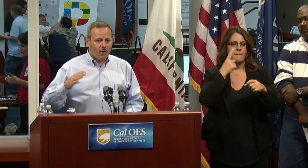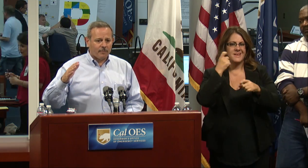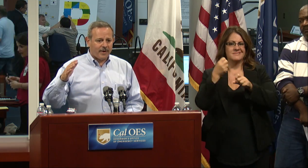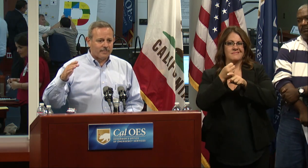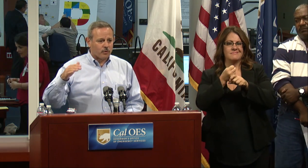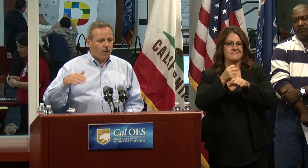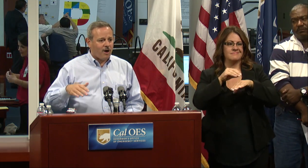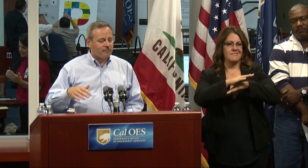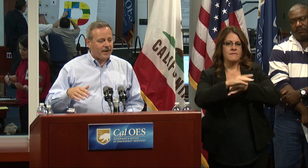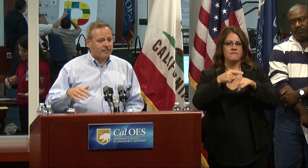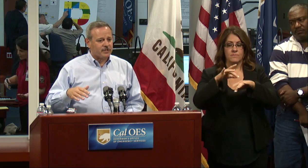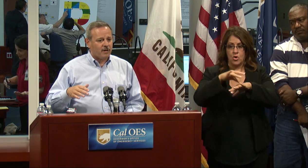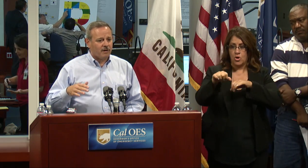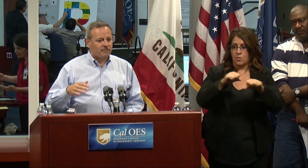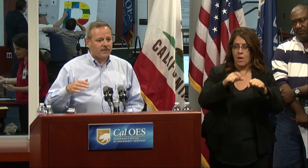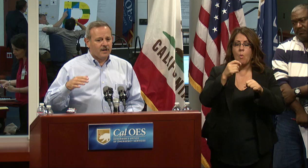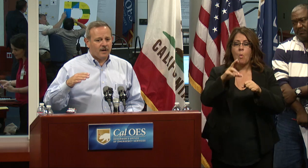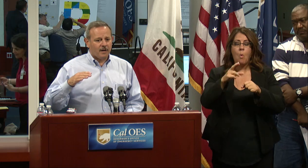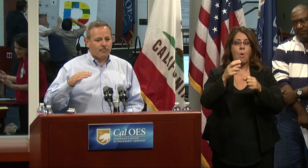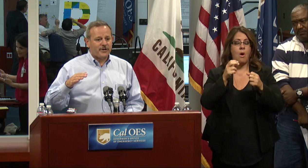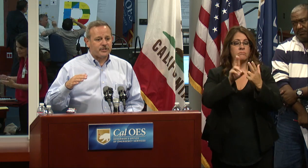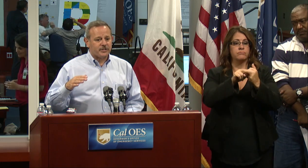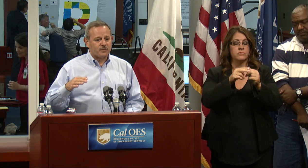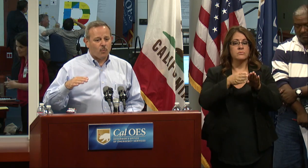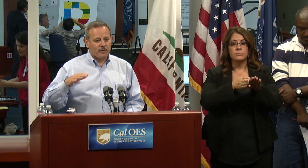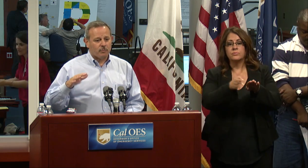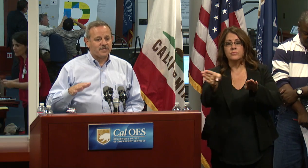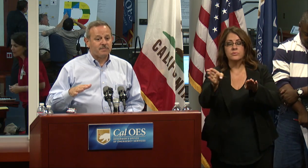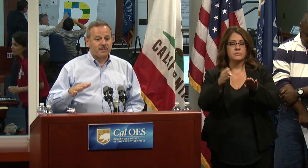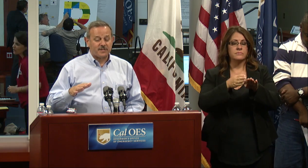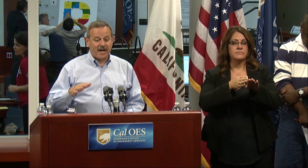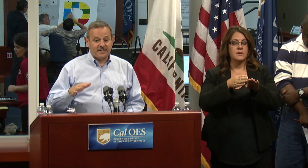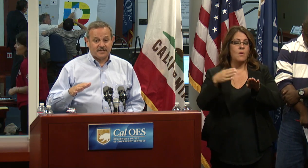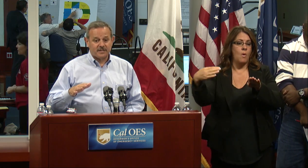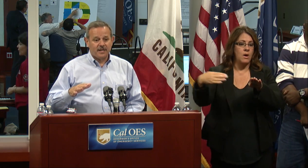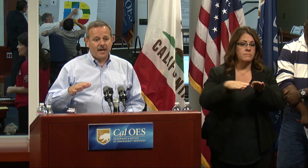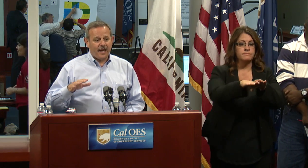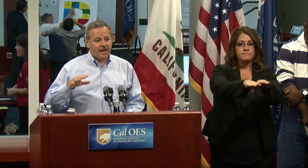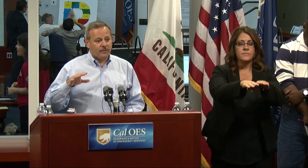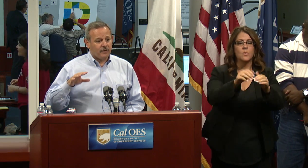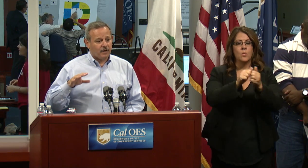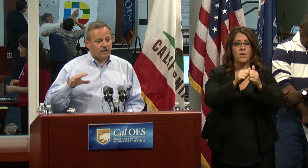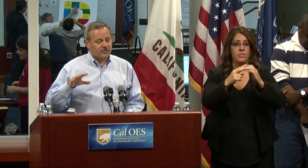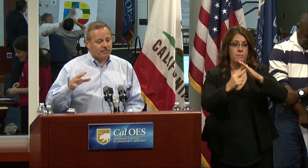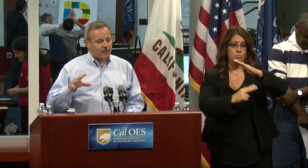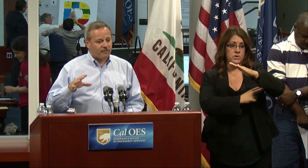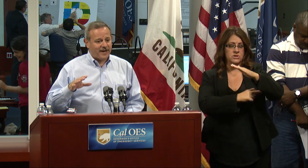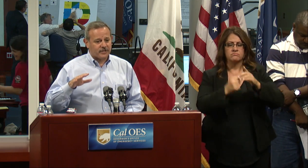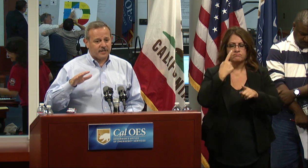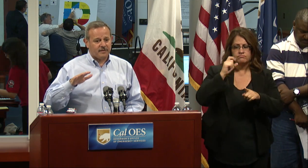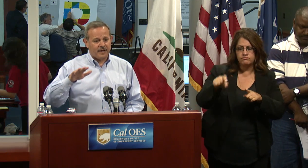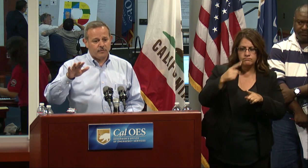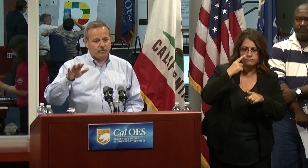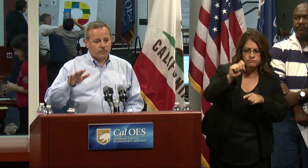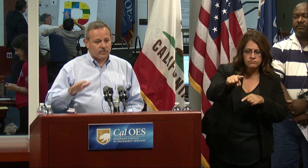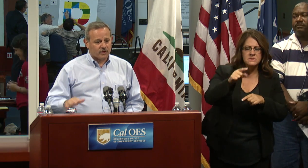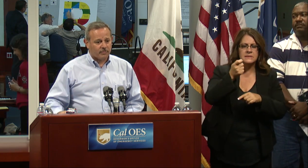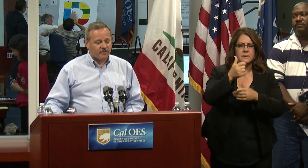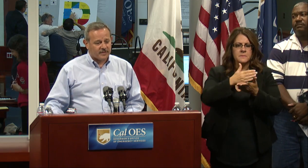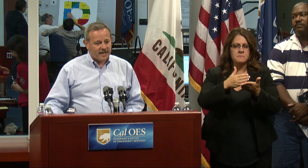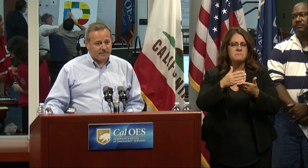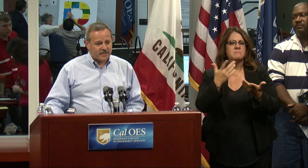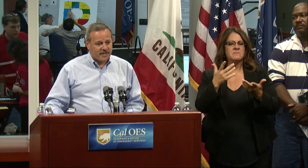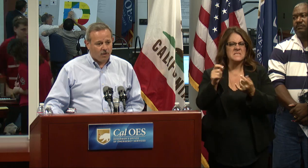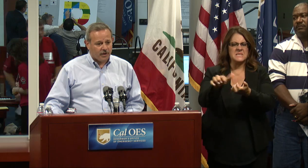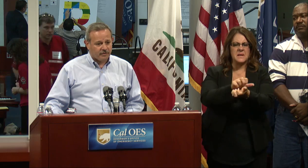on the on-ramps or off-ramps of bridges where there was some subsidence and some liquefaction, and there was a